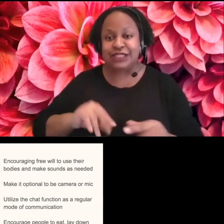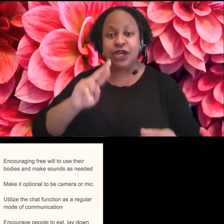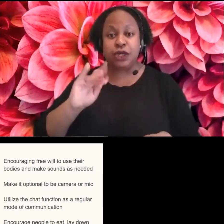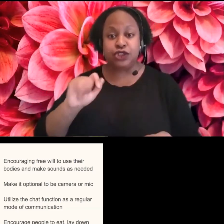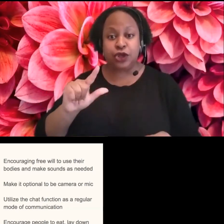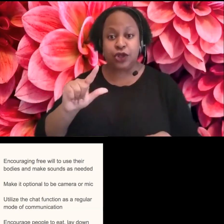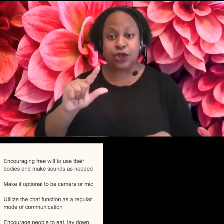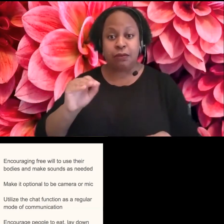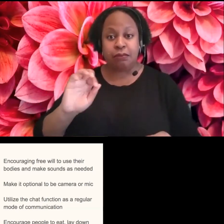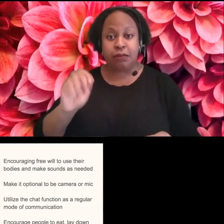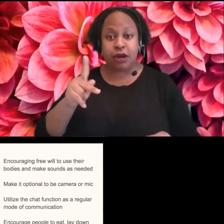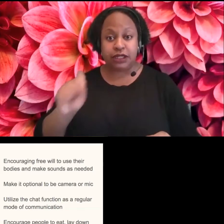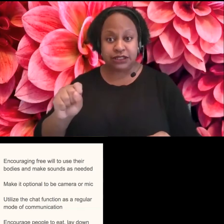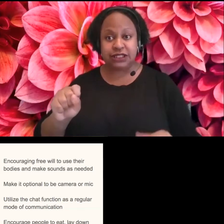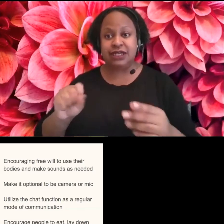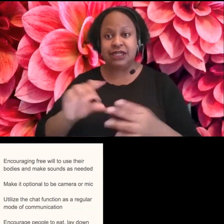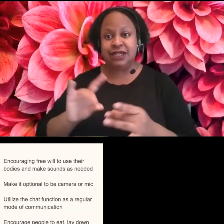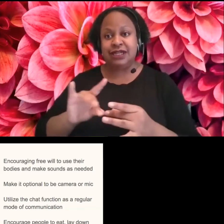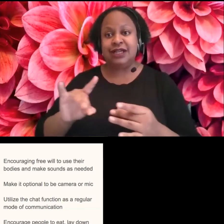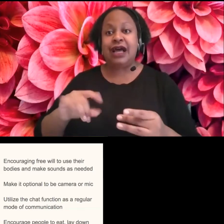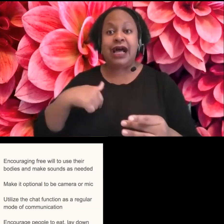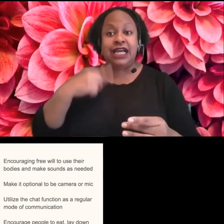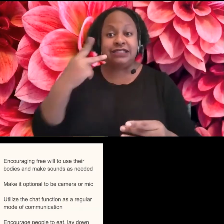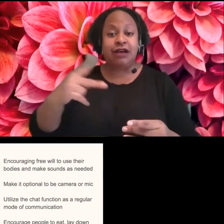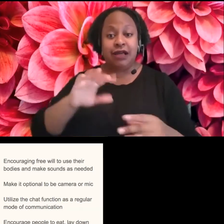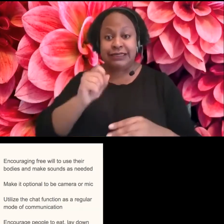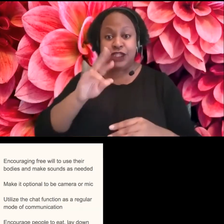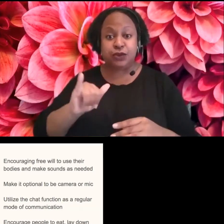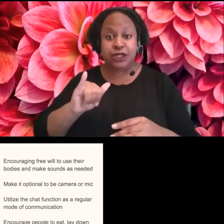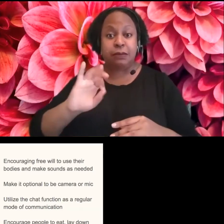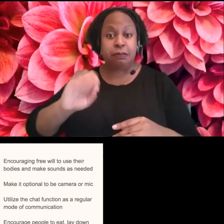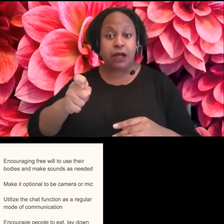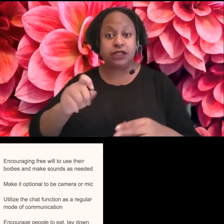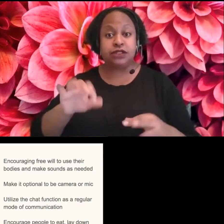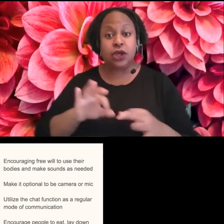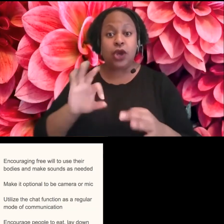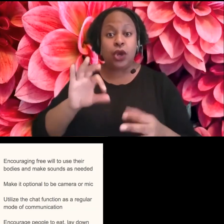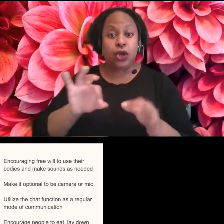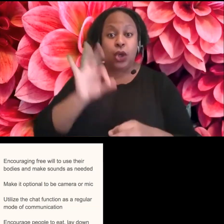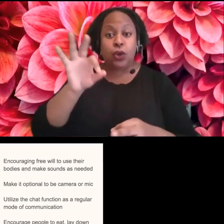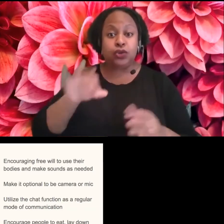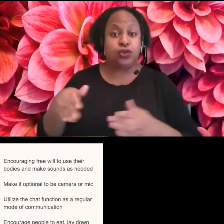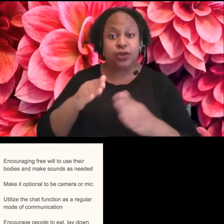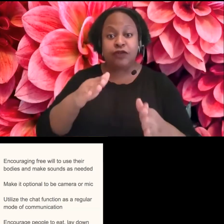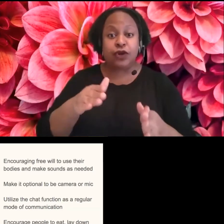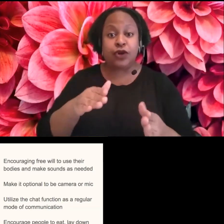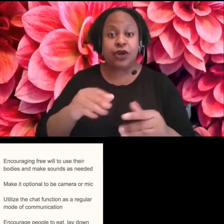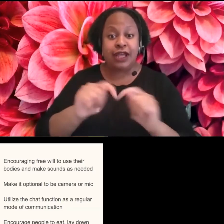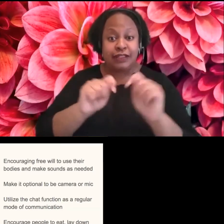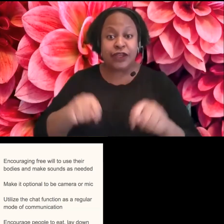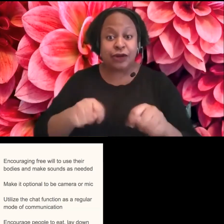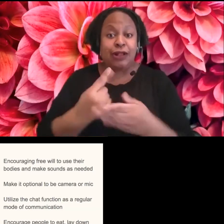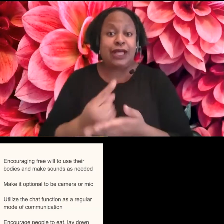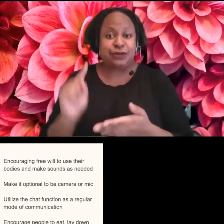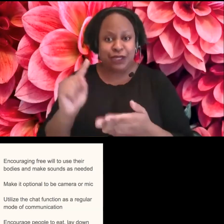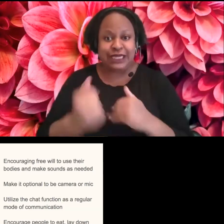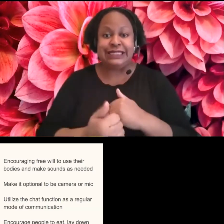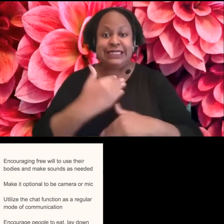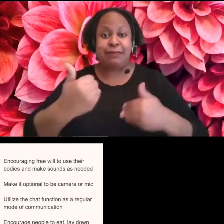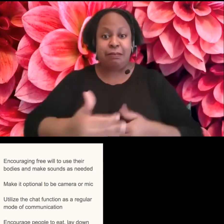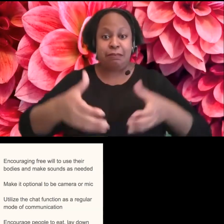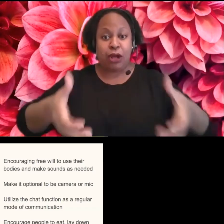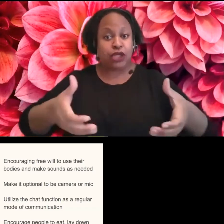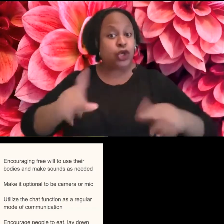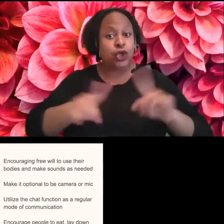sensory box by ghost river theater last week. They sent us all boxes that we couldn't open until the show. And then the actor